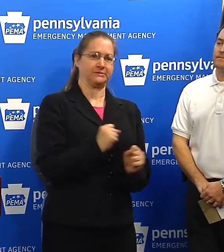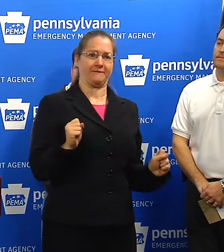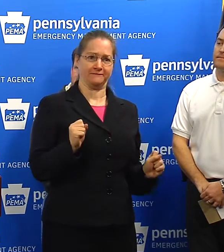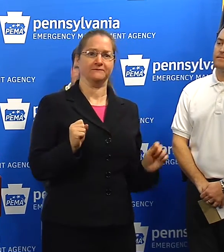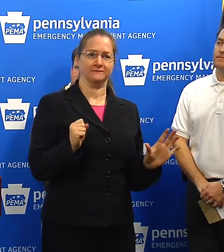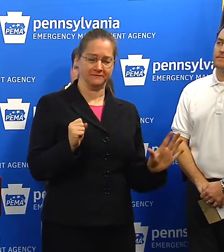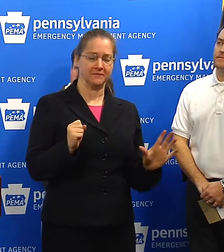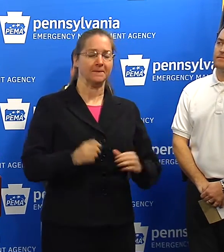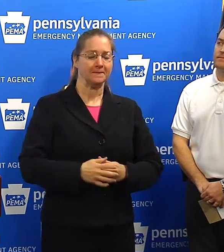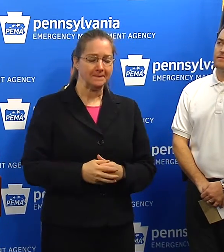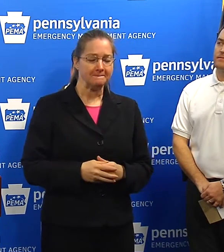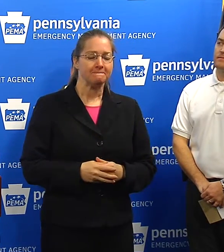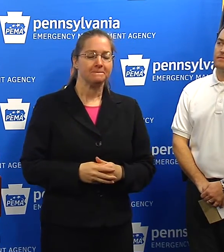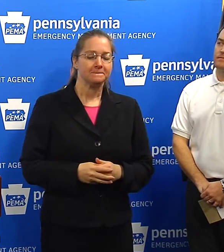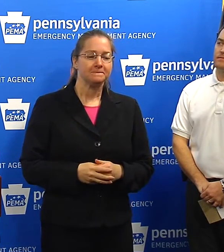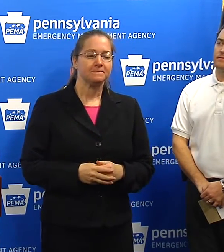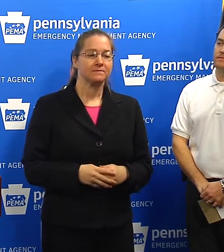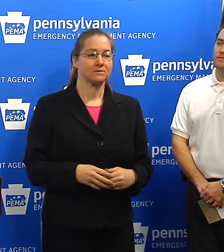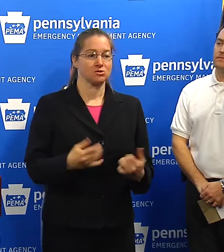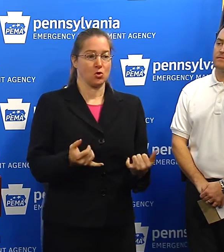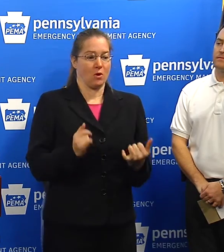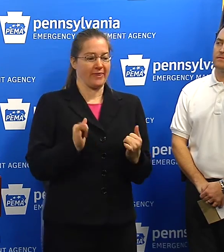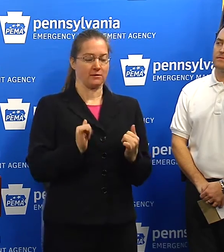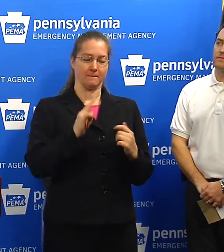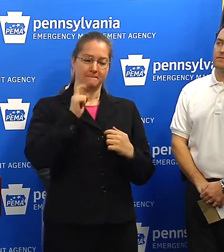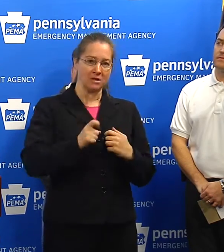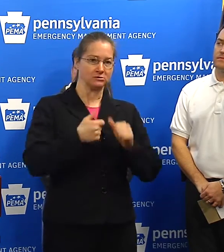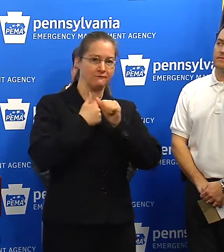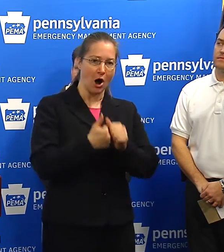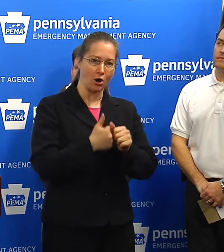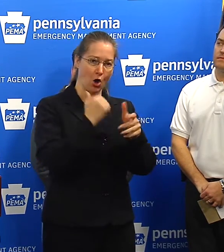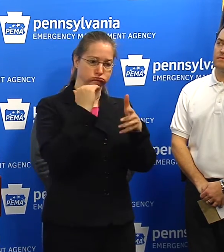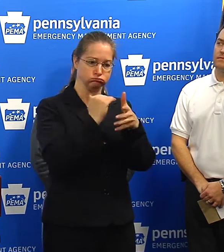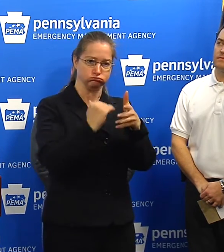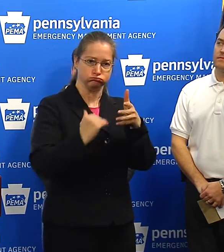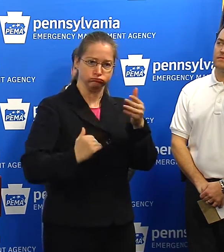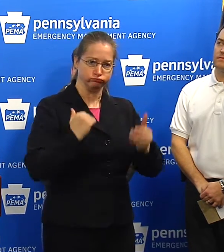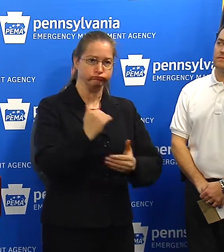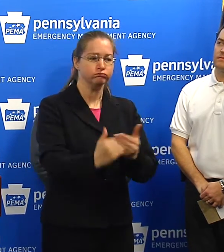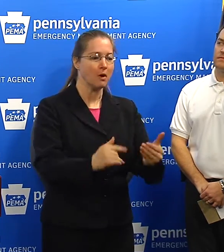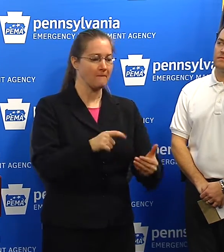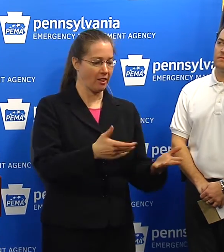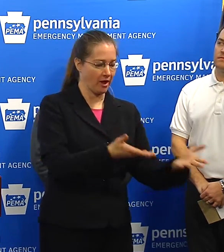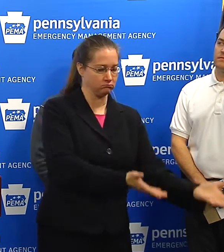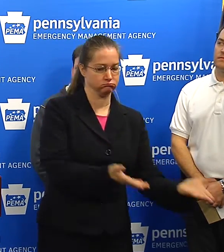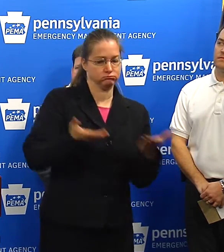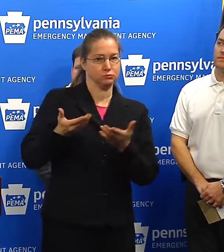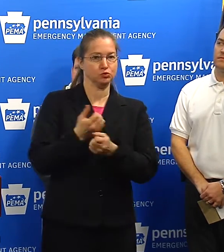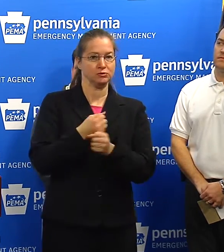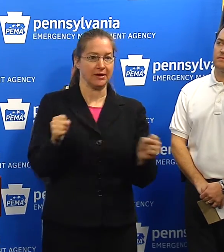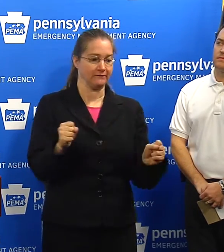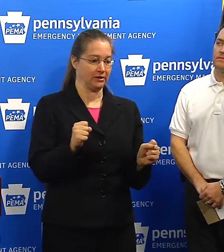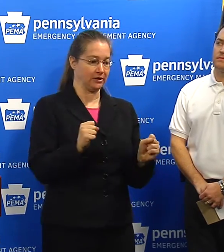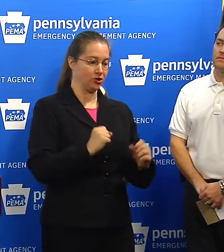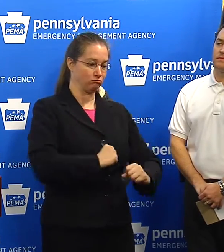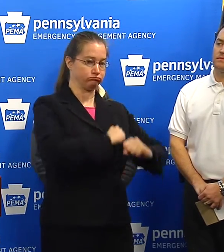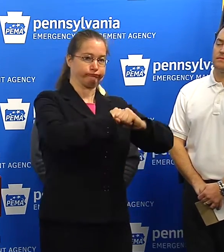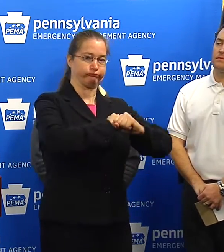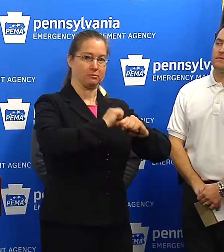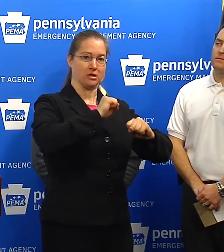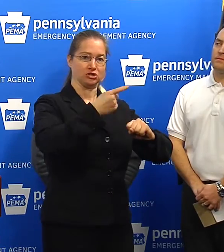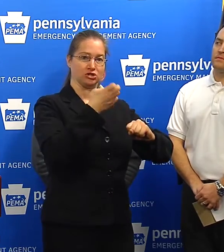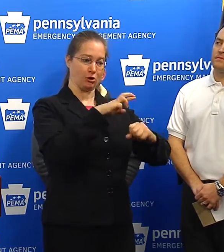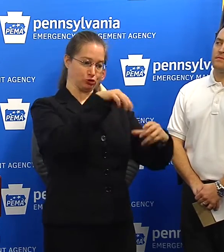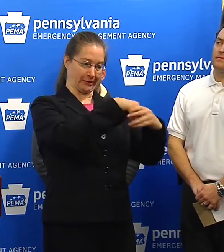this is how we have to do it, we want to get them to safety as quickly as possible. Either shelters in place or move